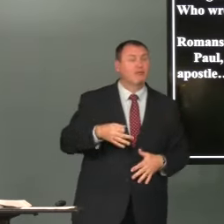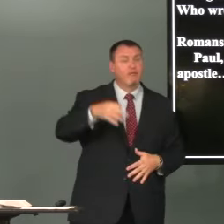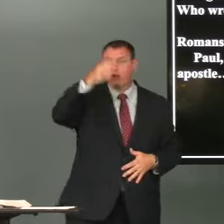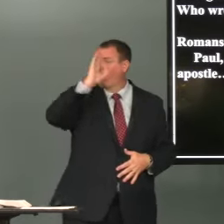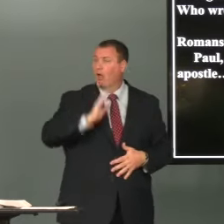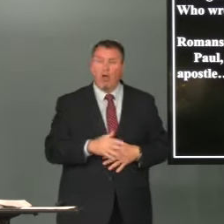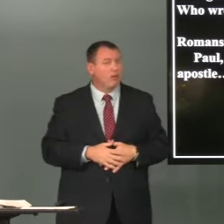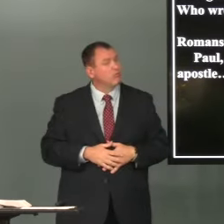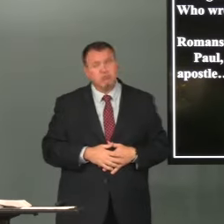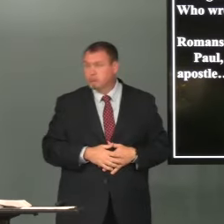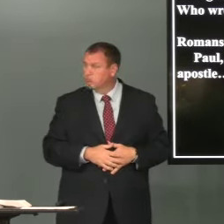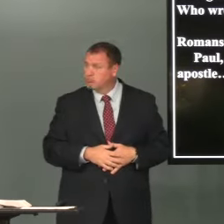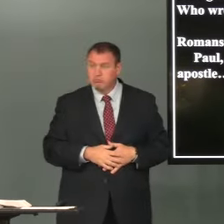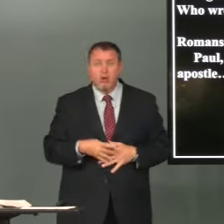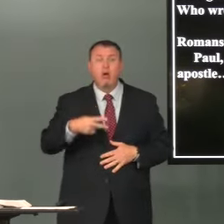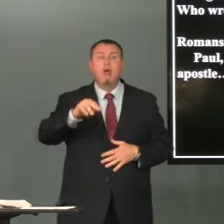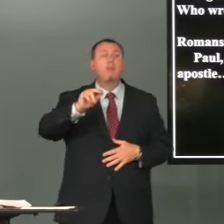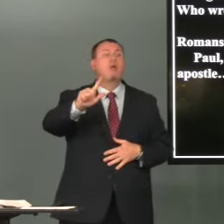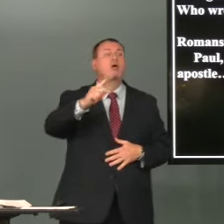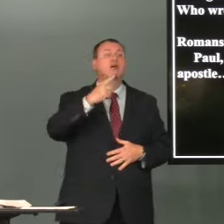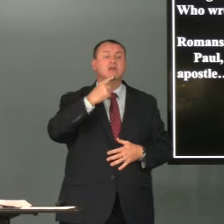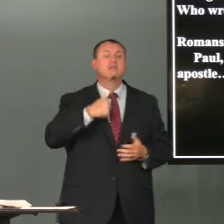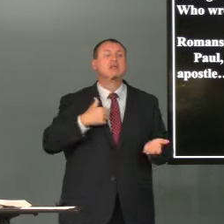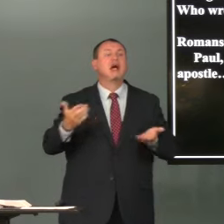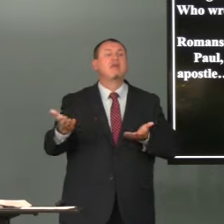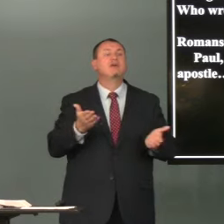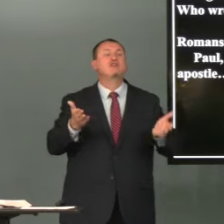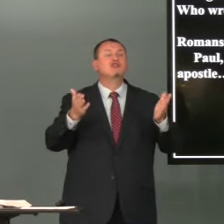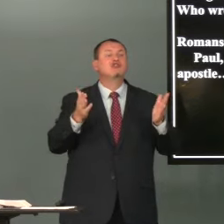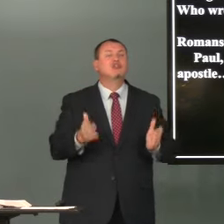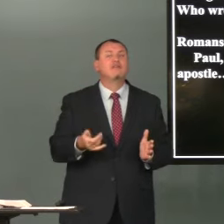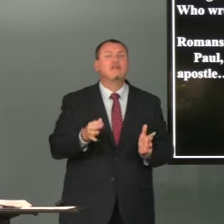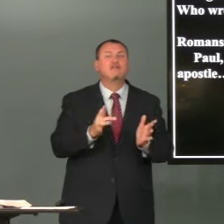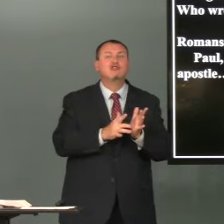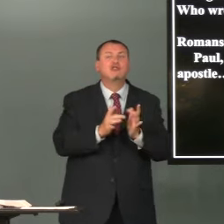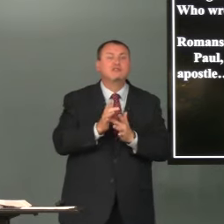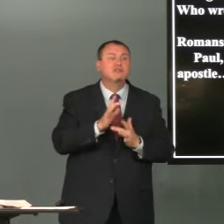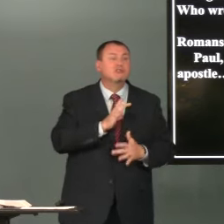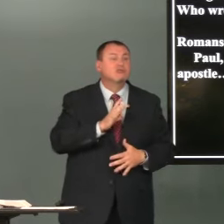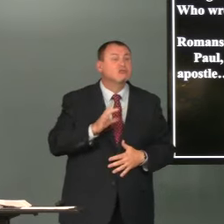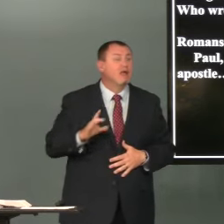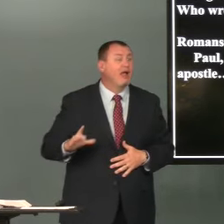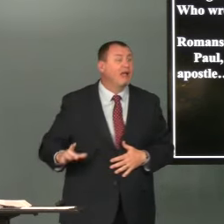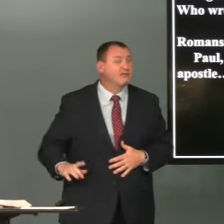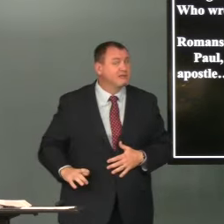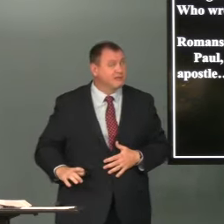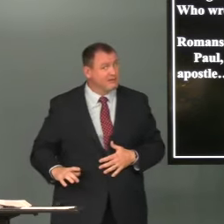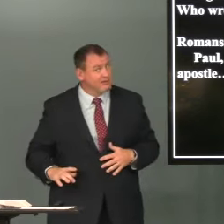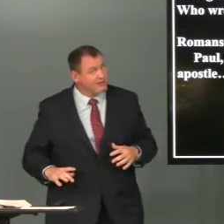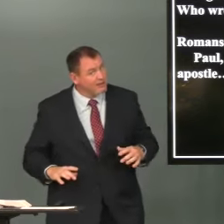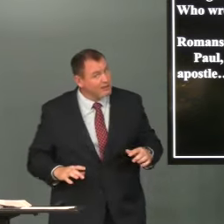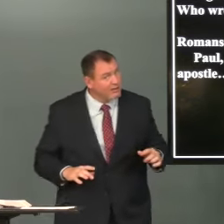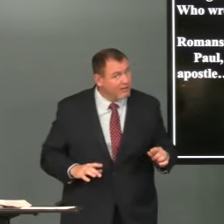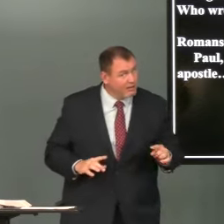say paul is a servant of god he said he's a servant of jesus christ